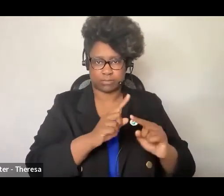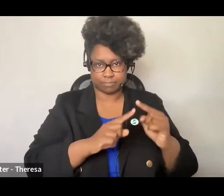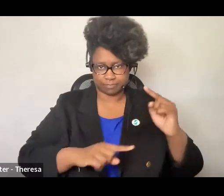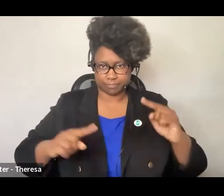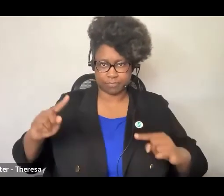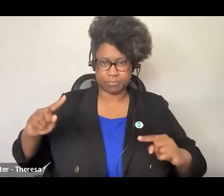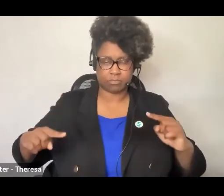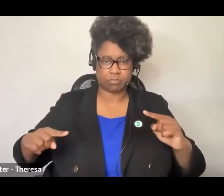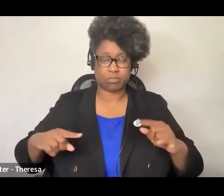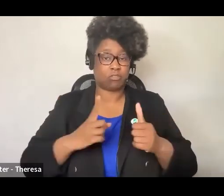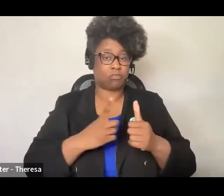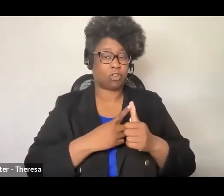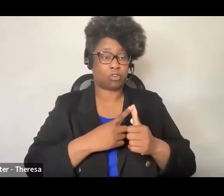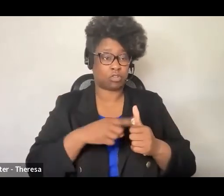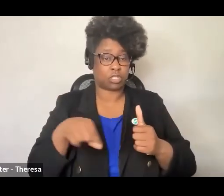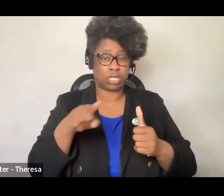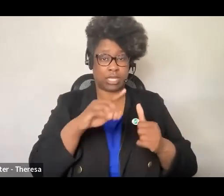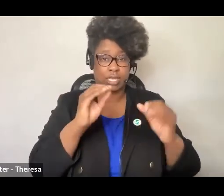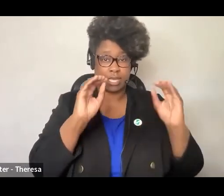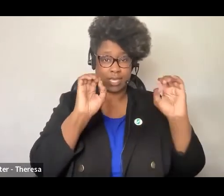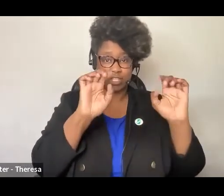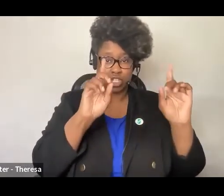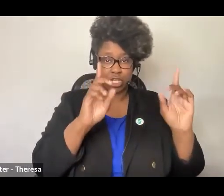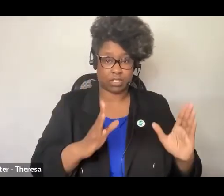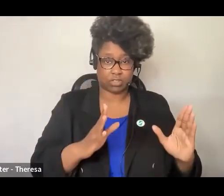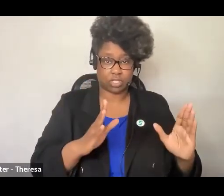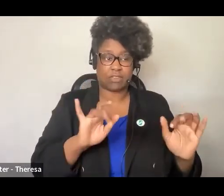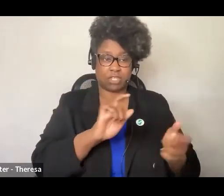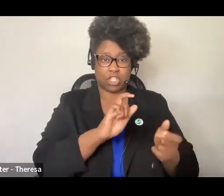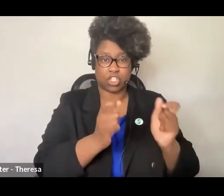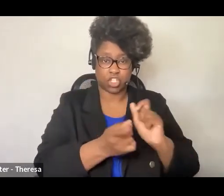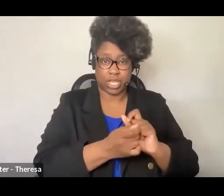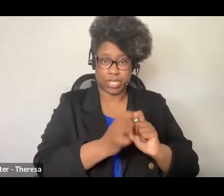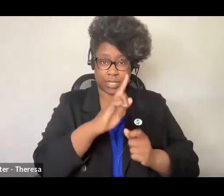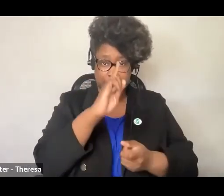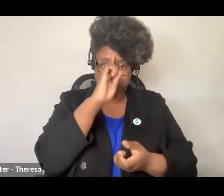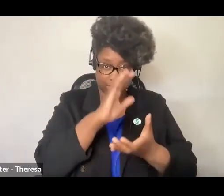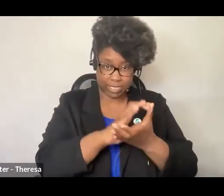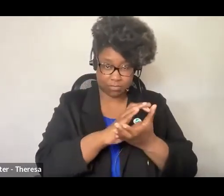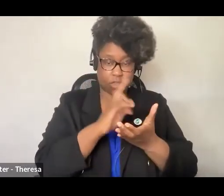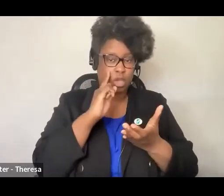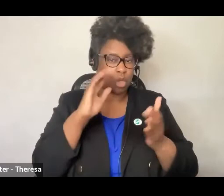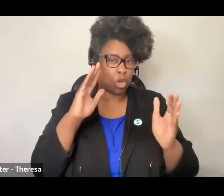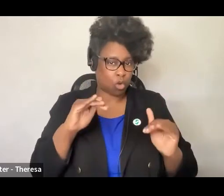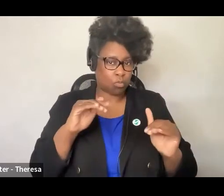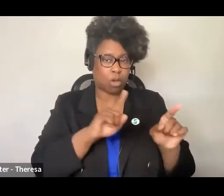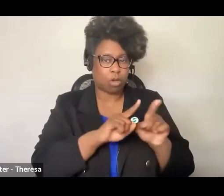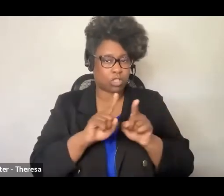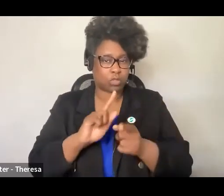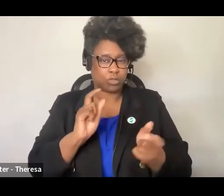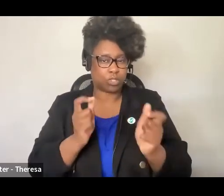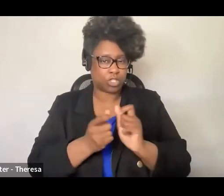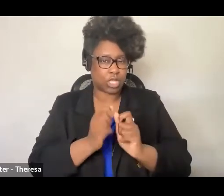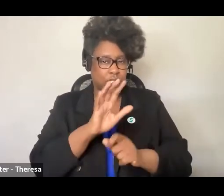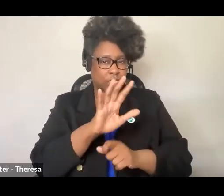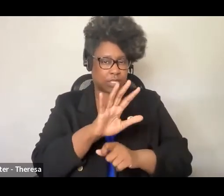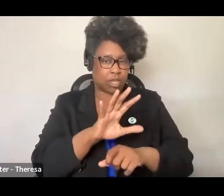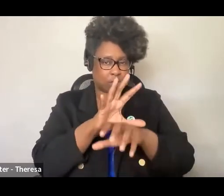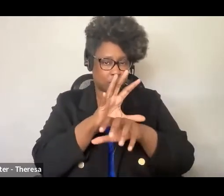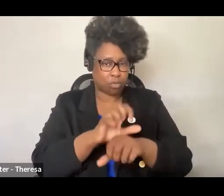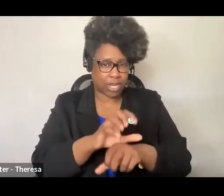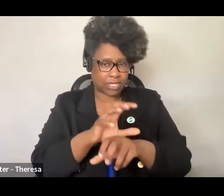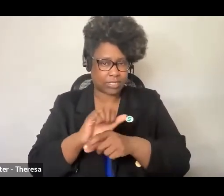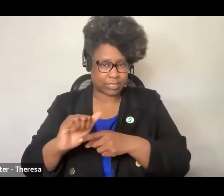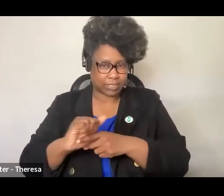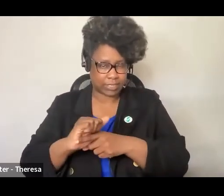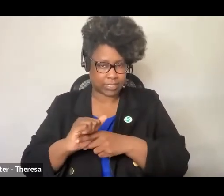educators' beliefs, with the assumption that this would change their practices, and others operating on the reverse. The models also defined